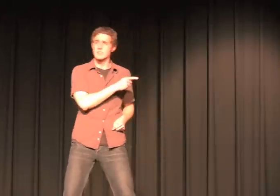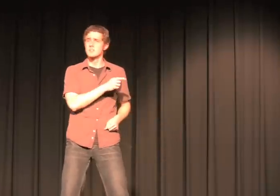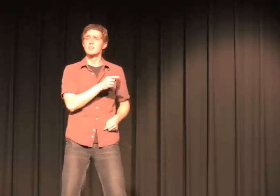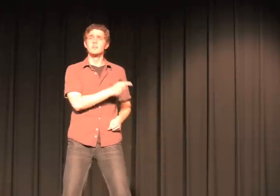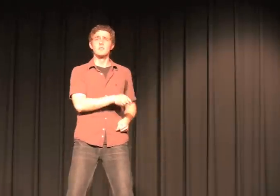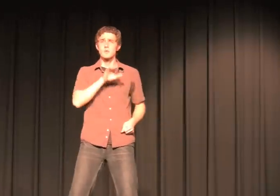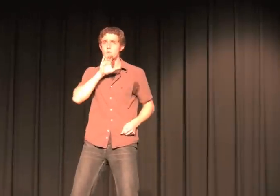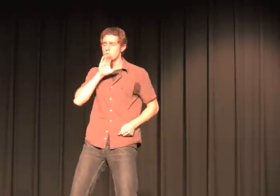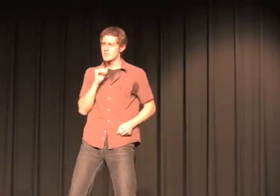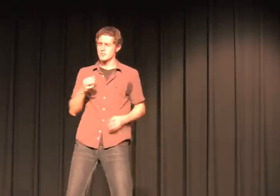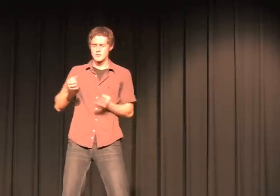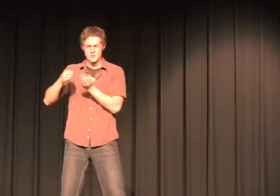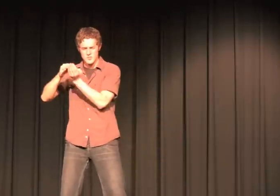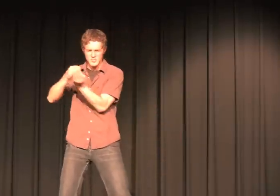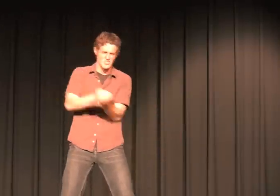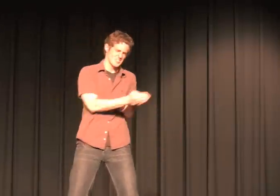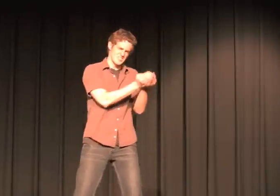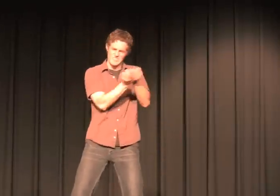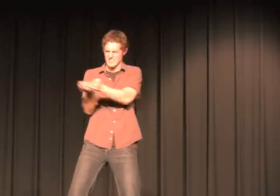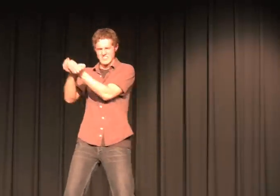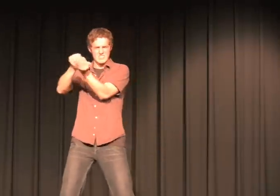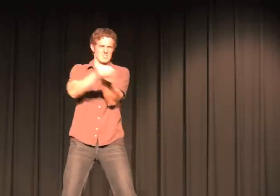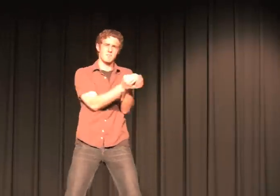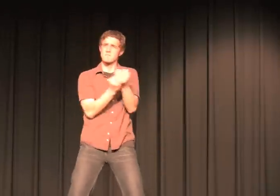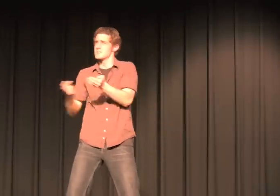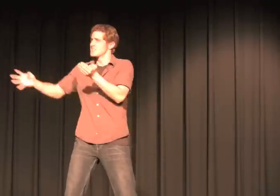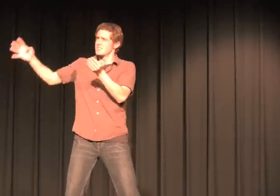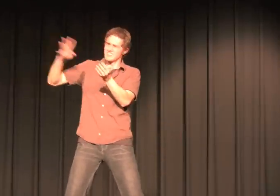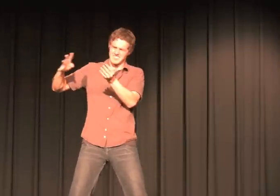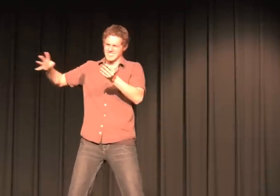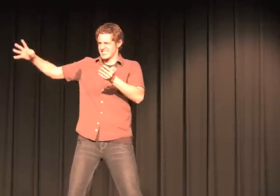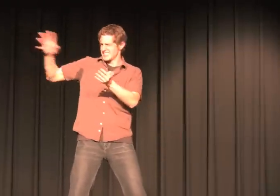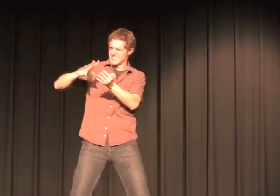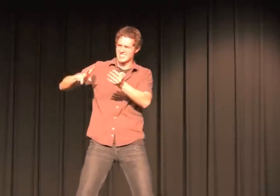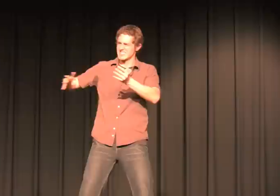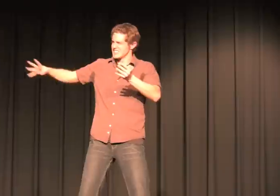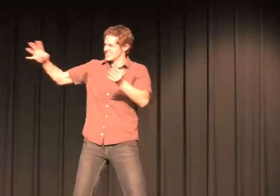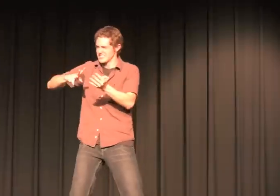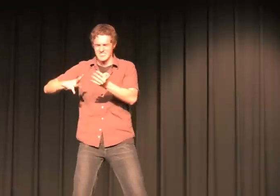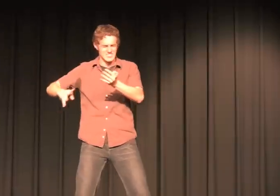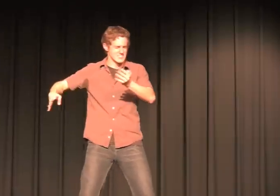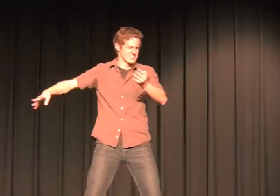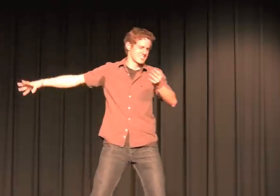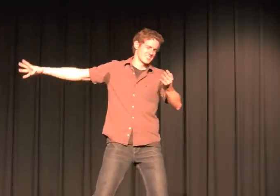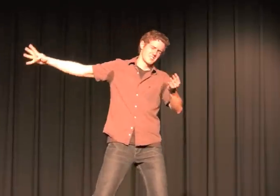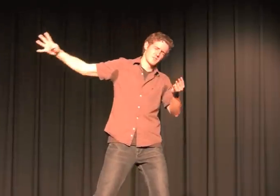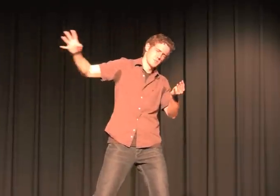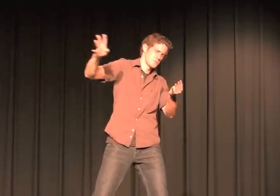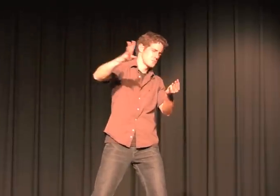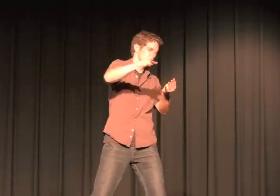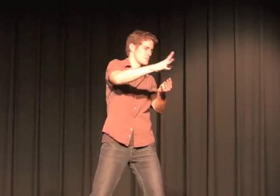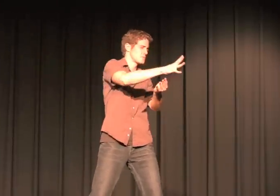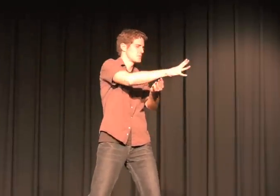He watched our ship fight But in vain against the well and terrible wind